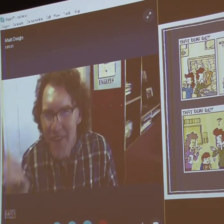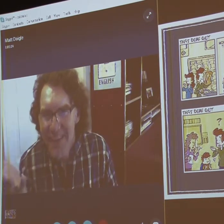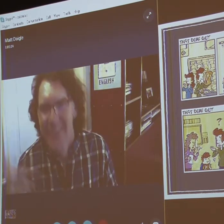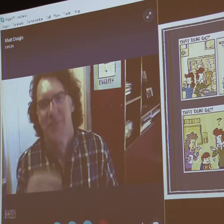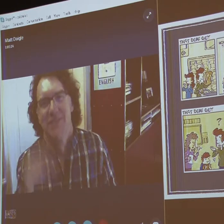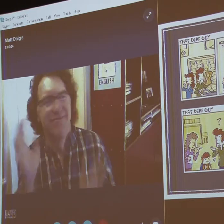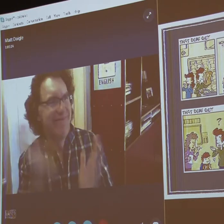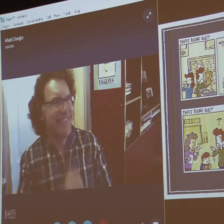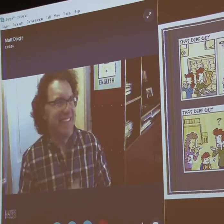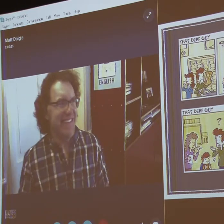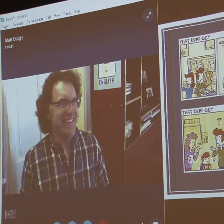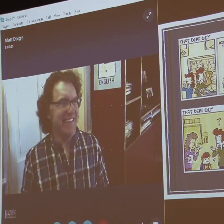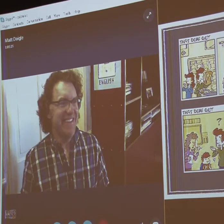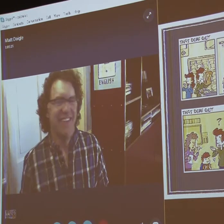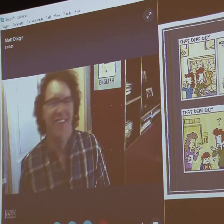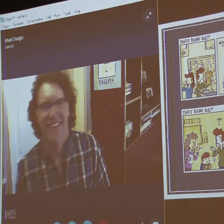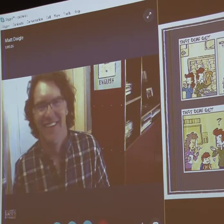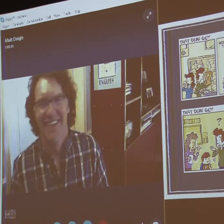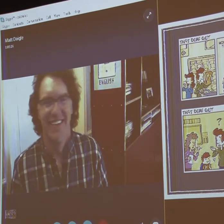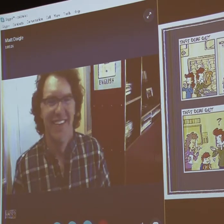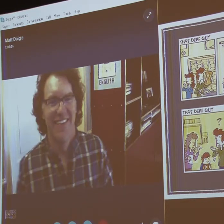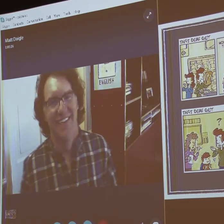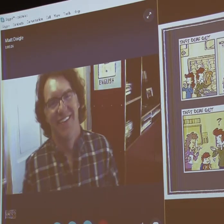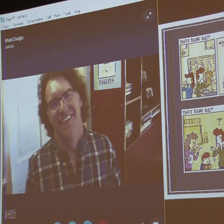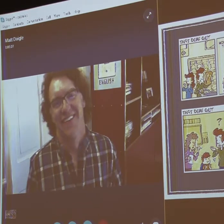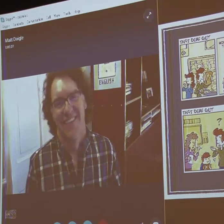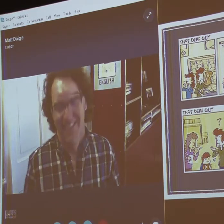power, right? I'm a bit of a smart alec.